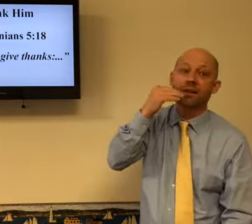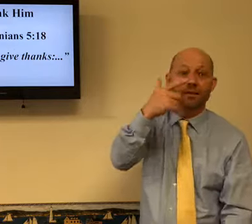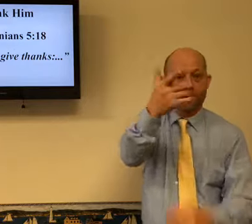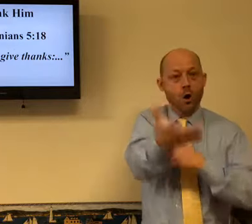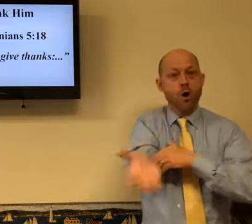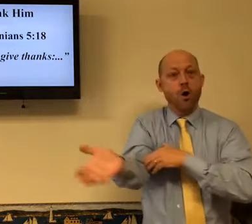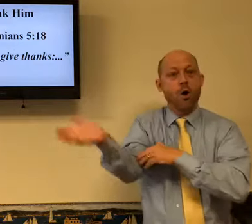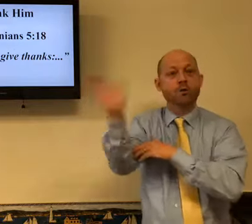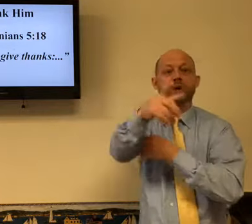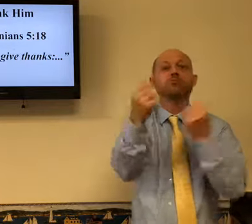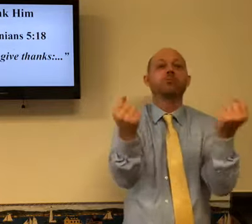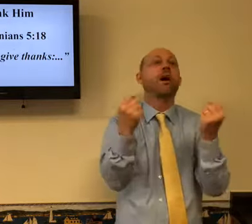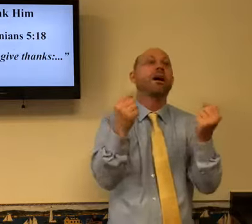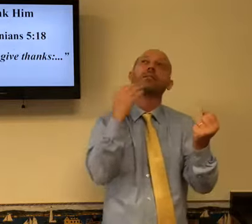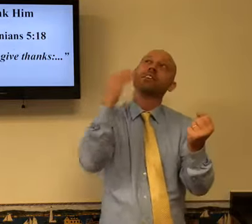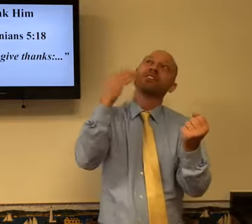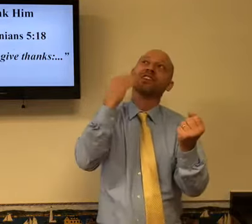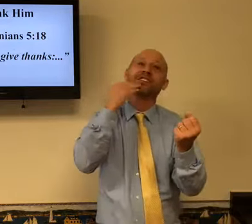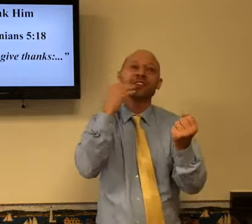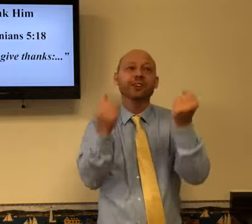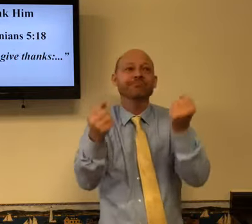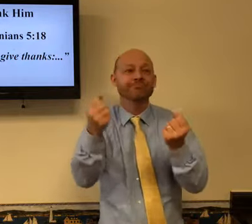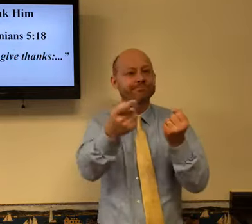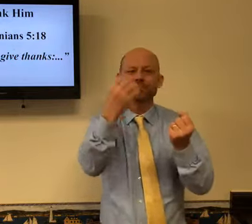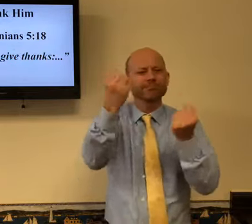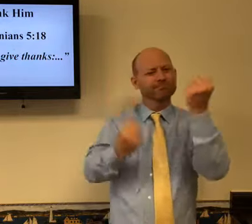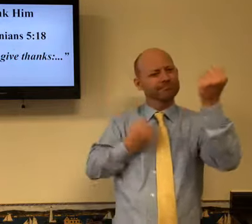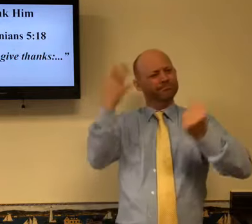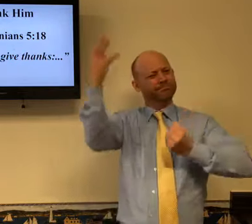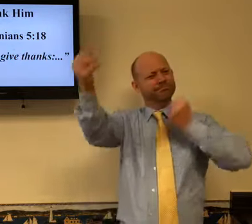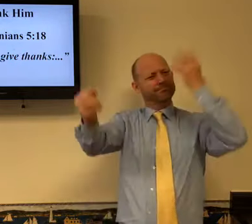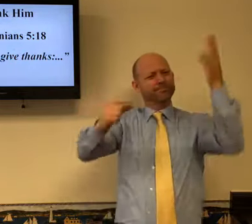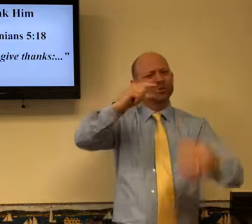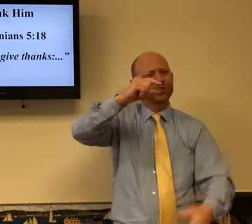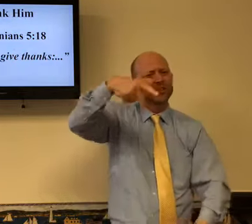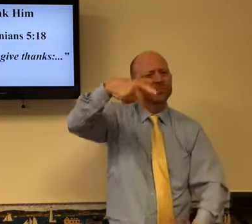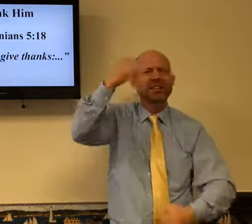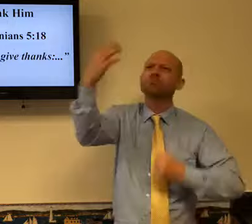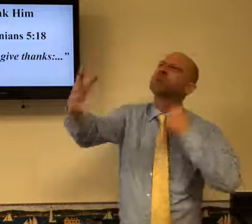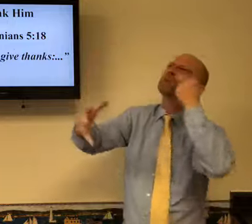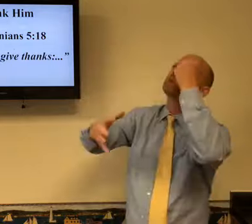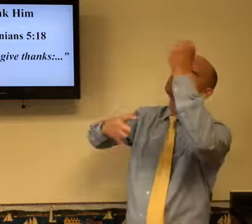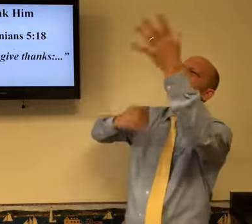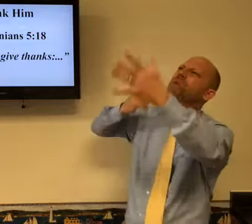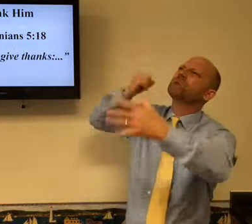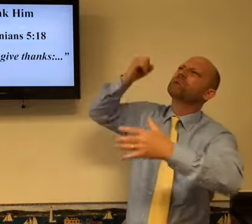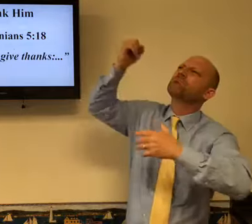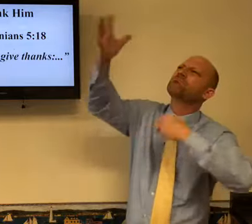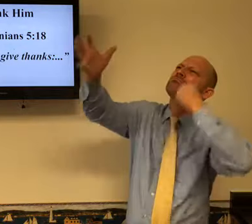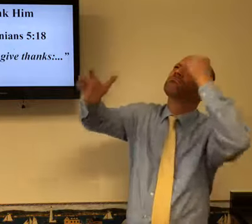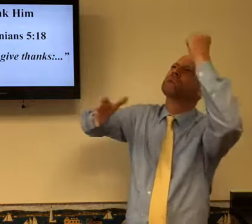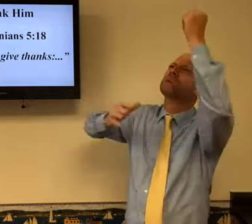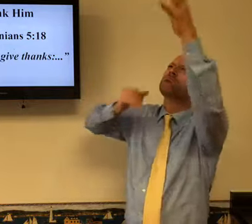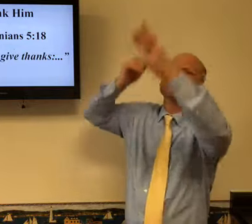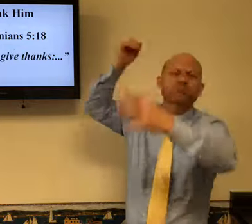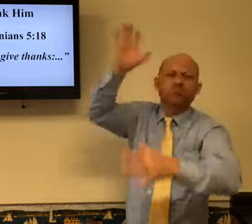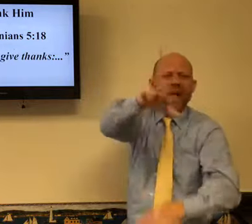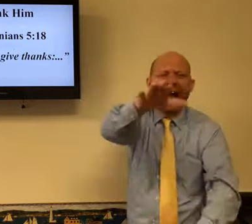thankful for. Thank him all day long. When you're driving, thank him. Be on your God phone. Talk to